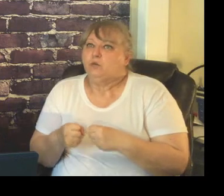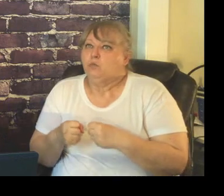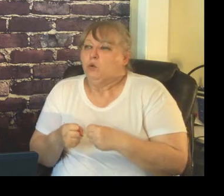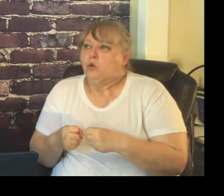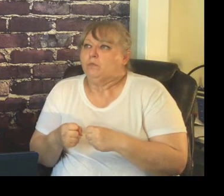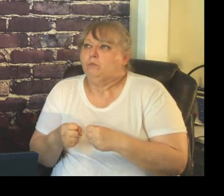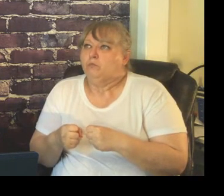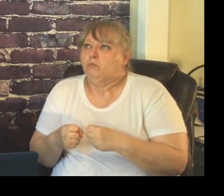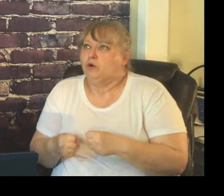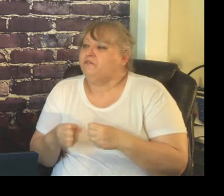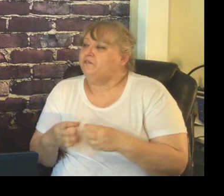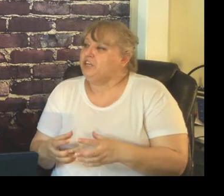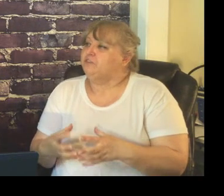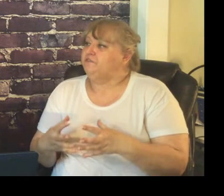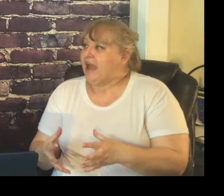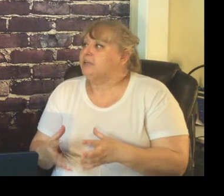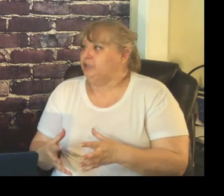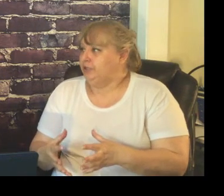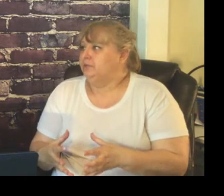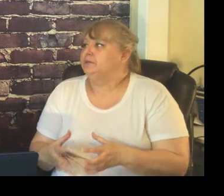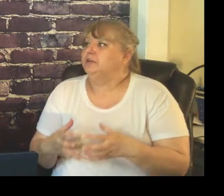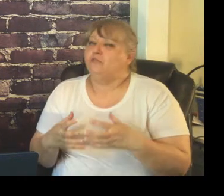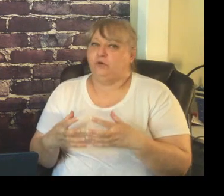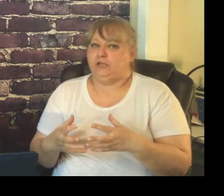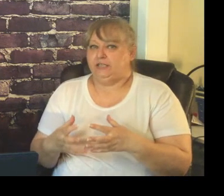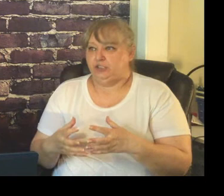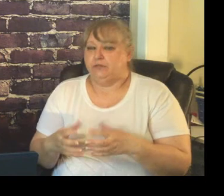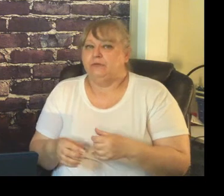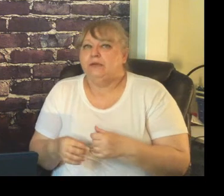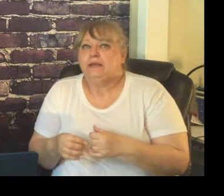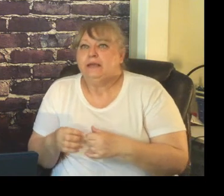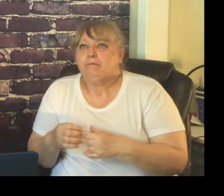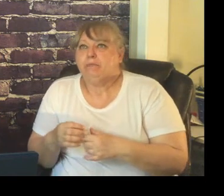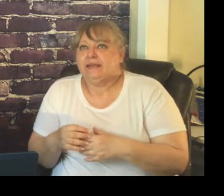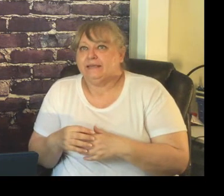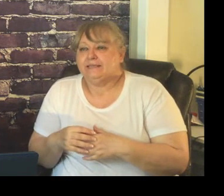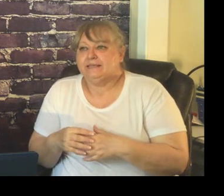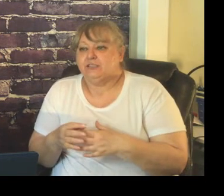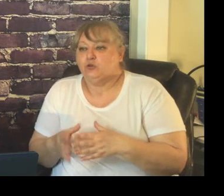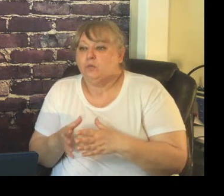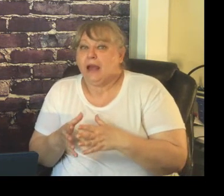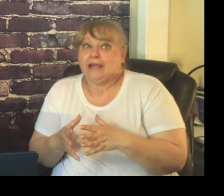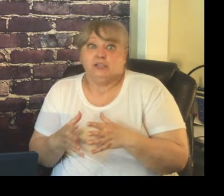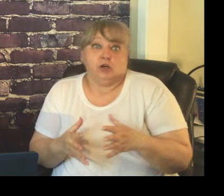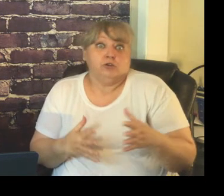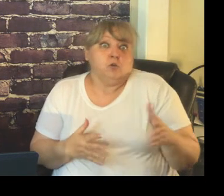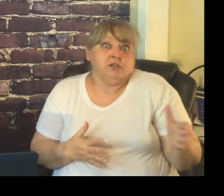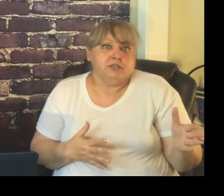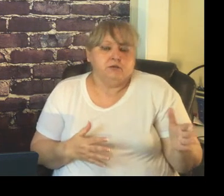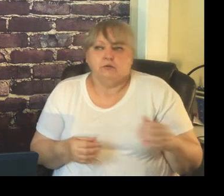more fear factor for a teacher because it's assumed I don't know what to do